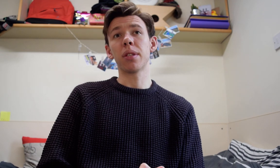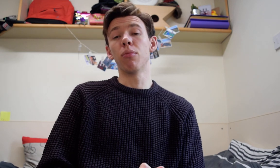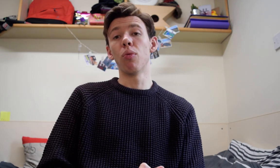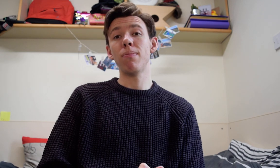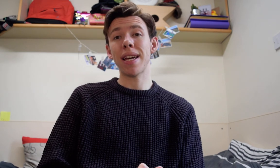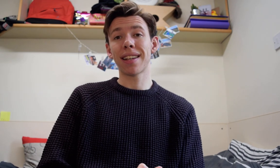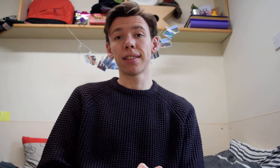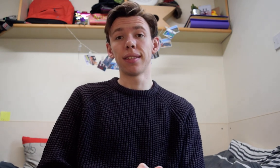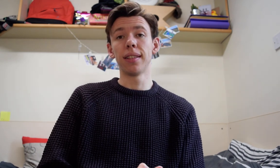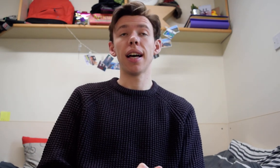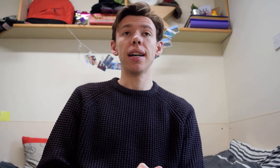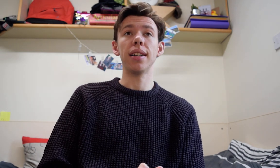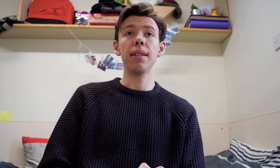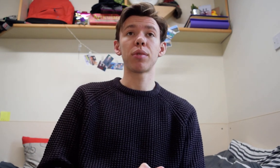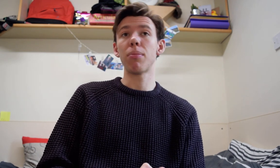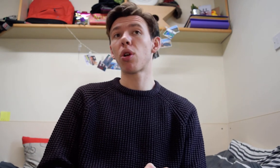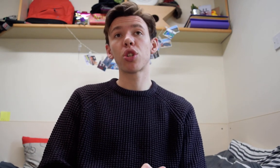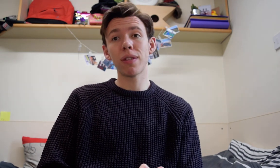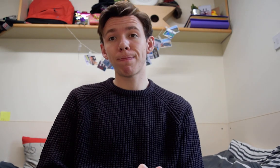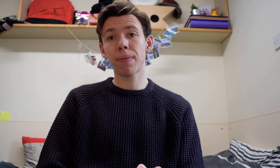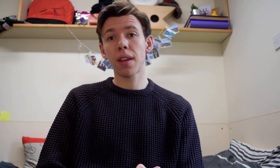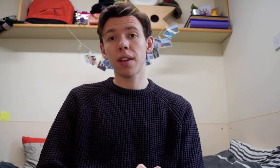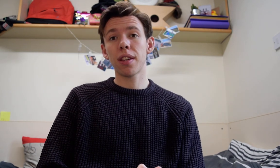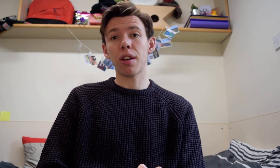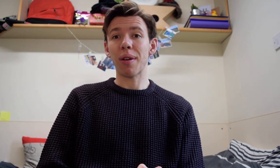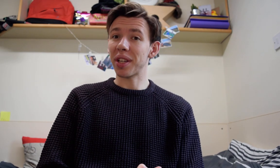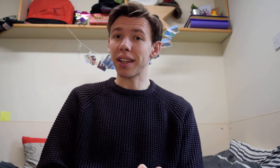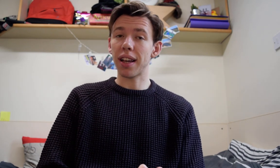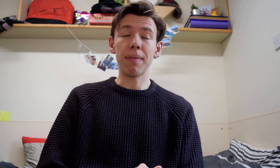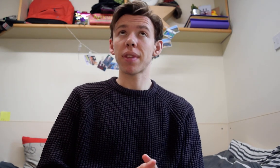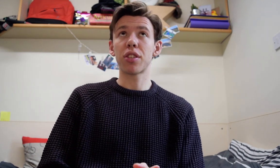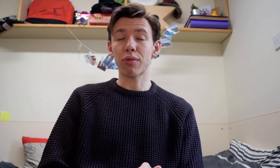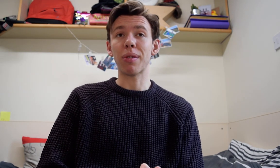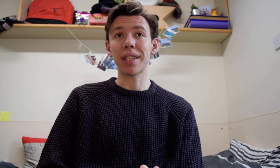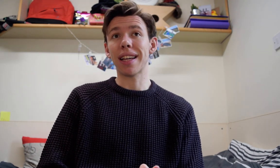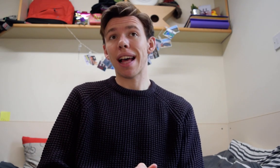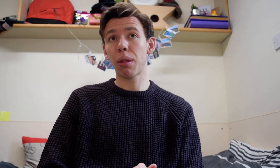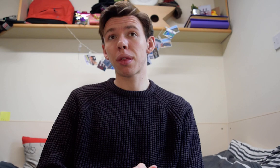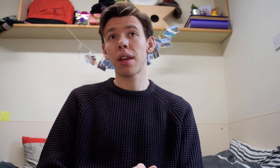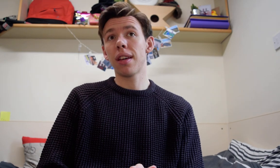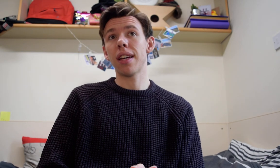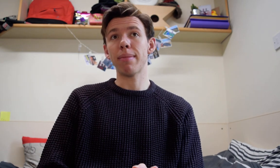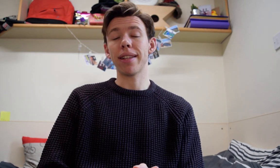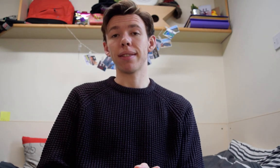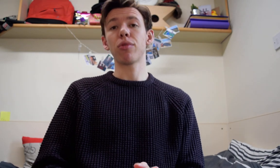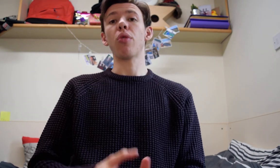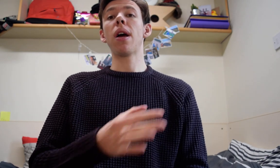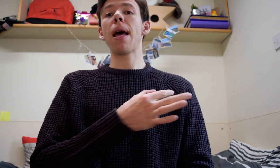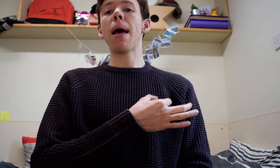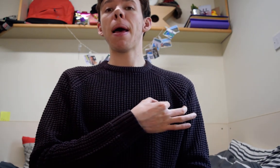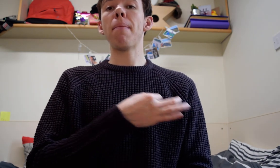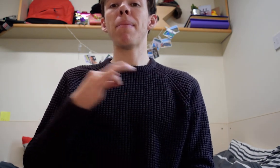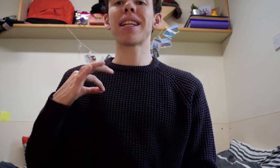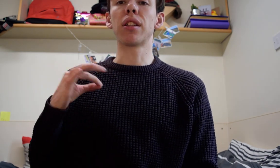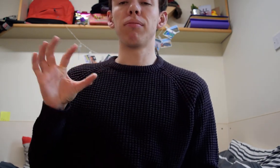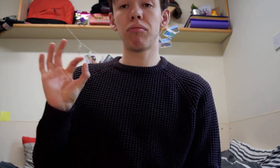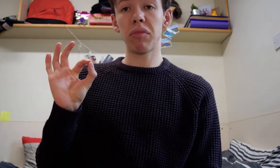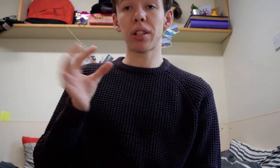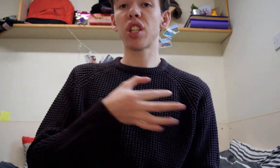some more medical terminology surrounding health and medicine so medical circle